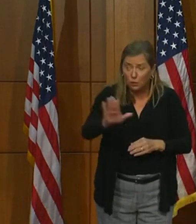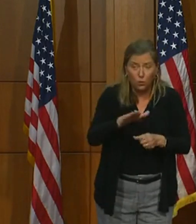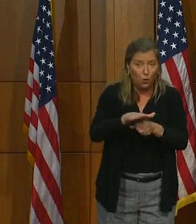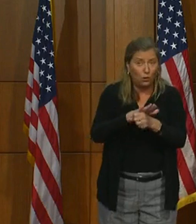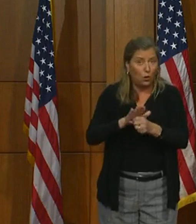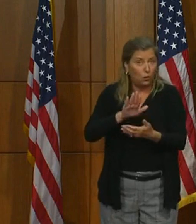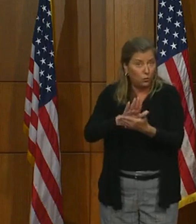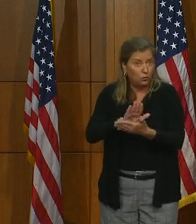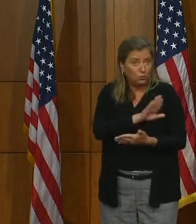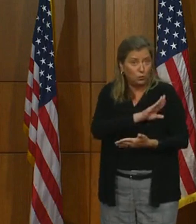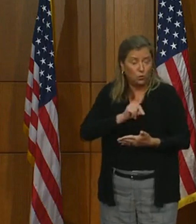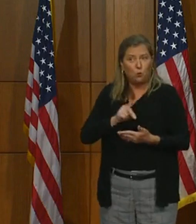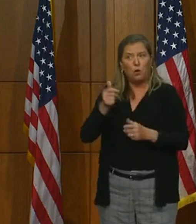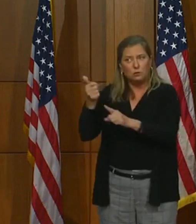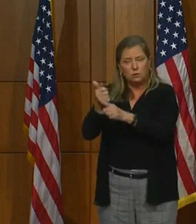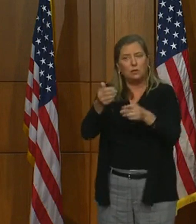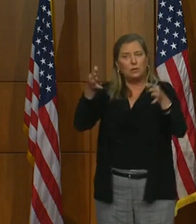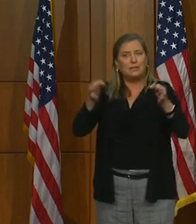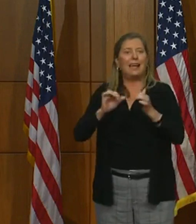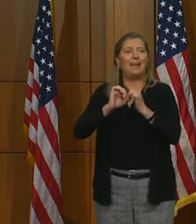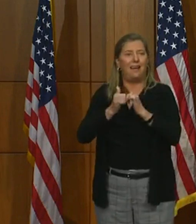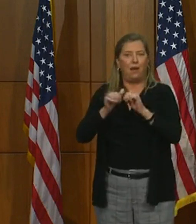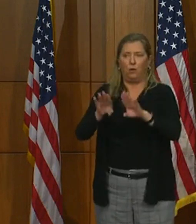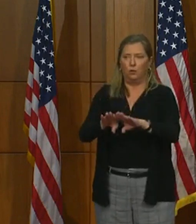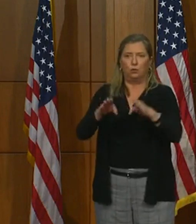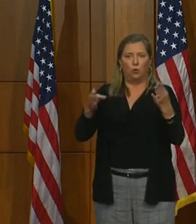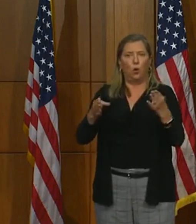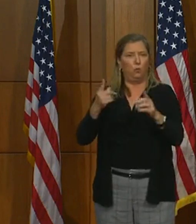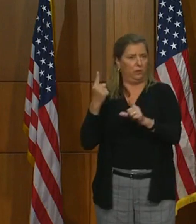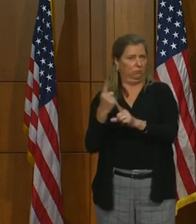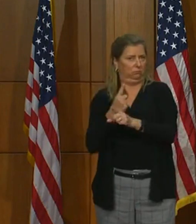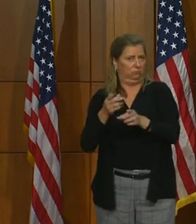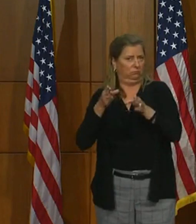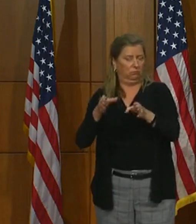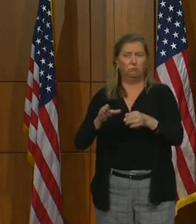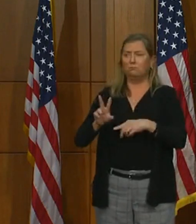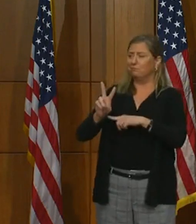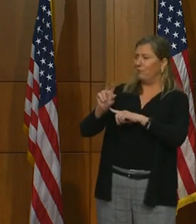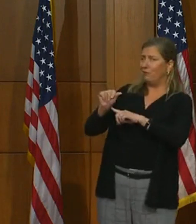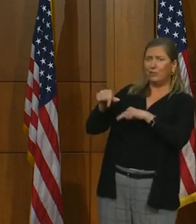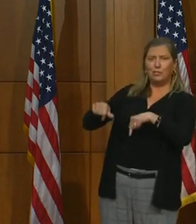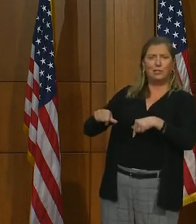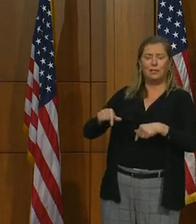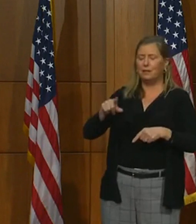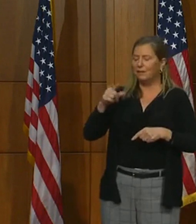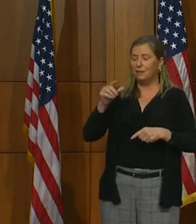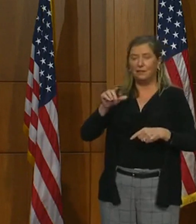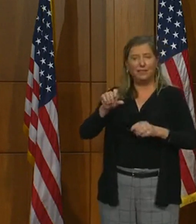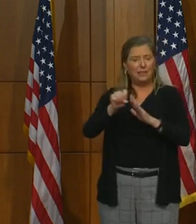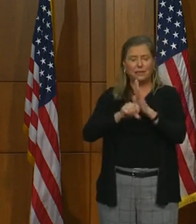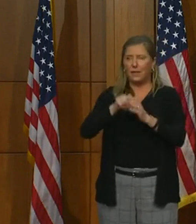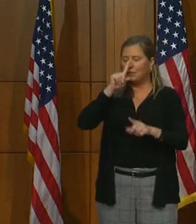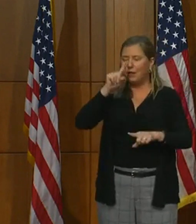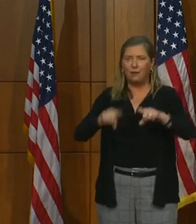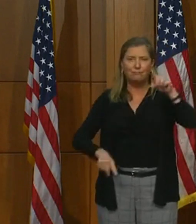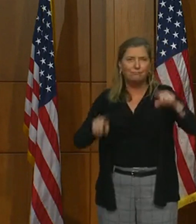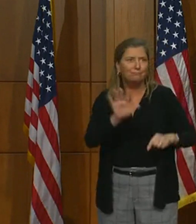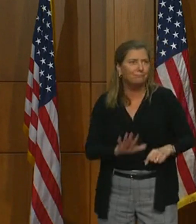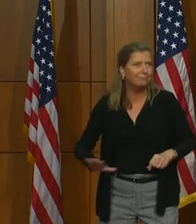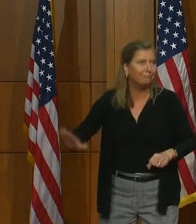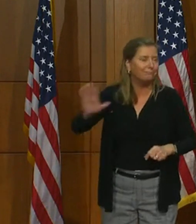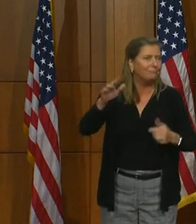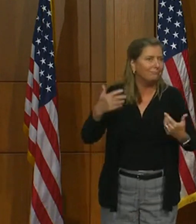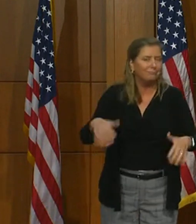boards to decide how they're going to open responsibly. Virginia is a very diverse state. We